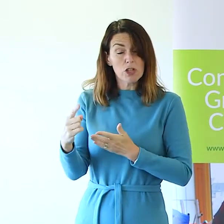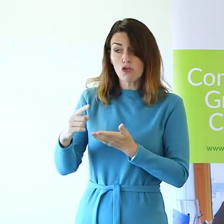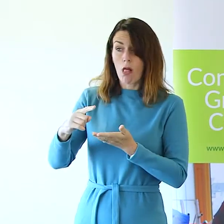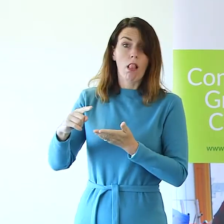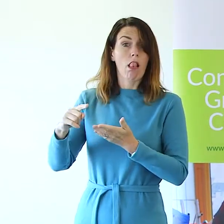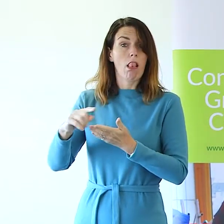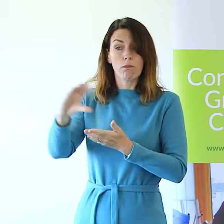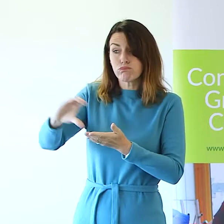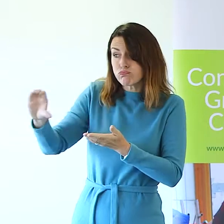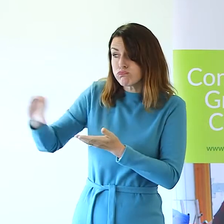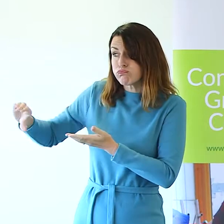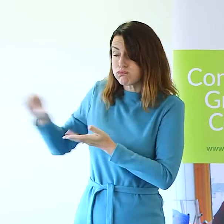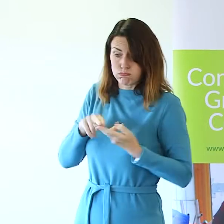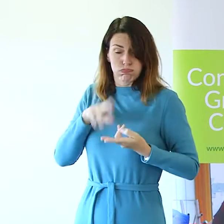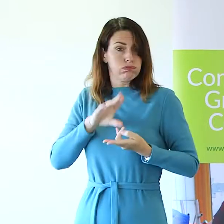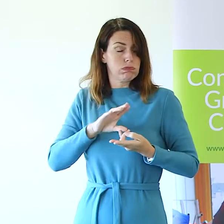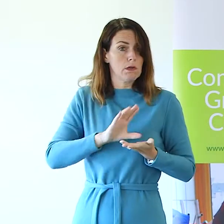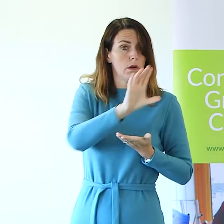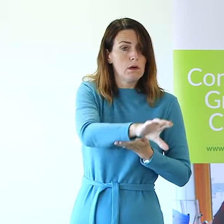the citizens of Milton Keynes.